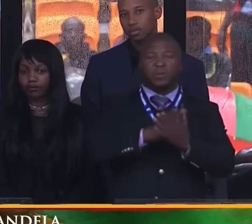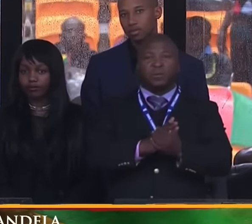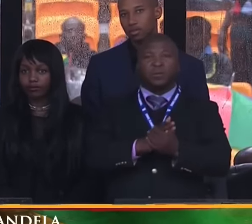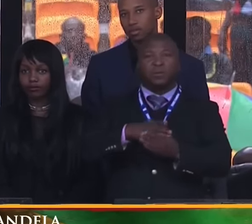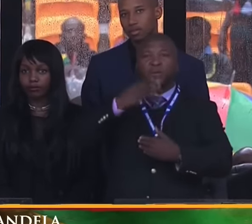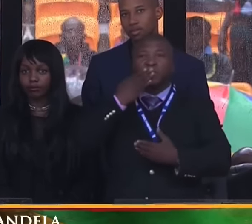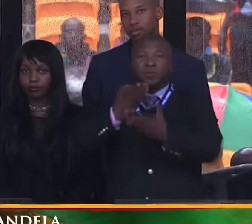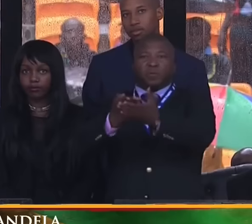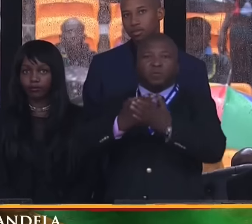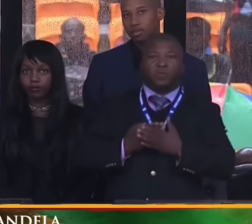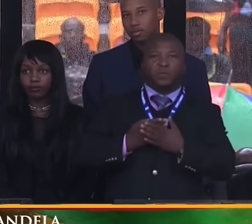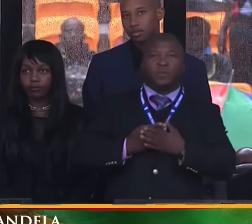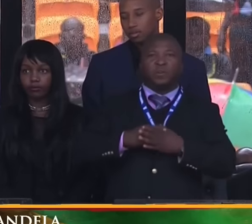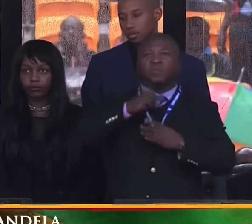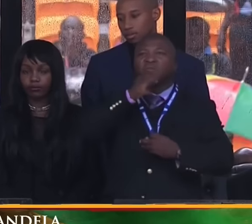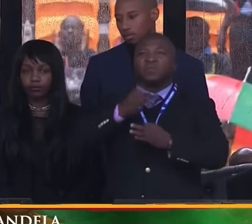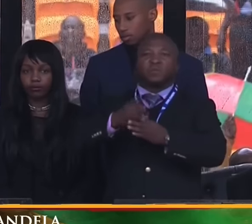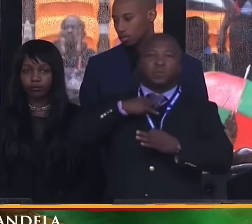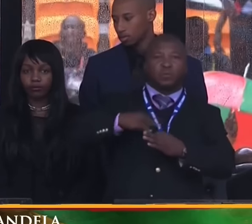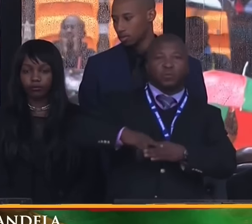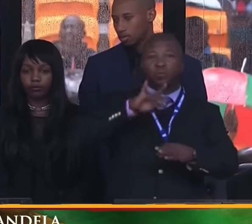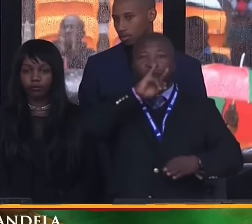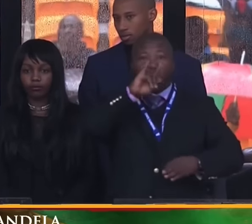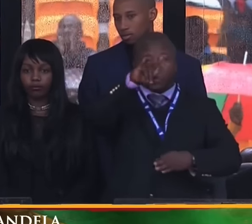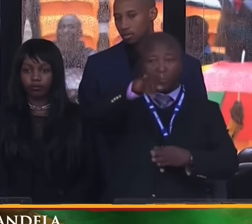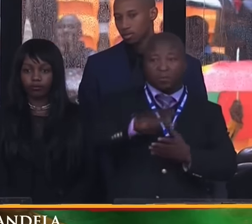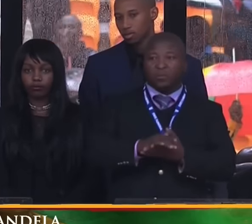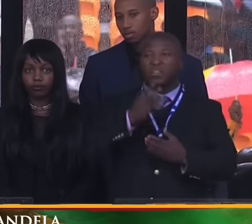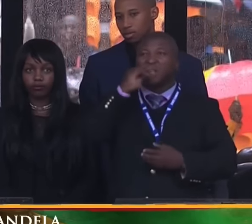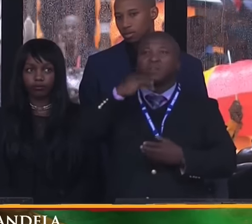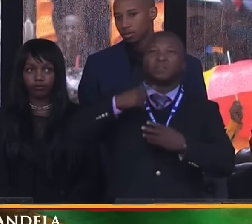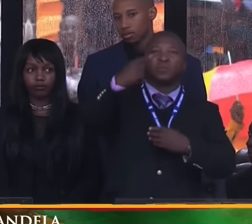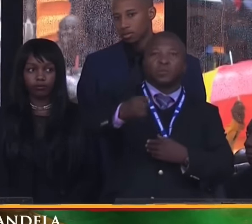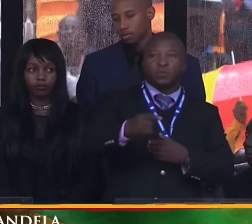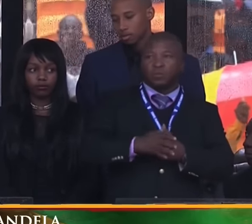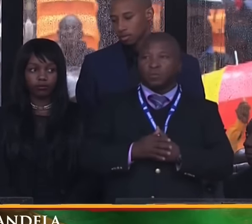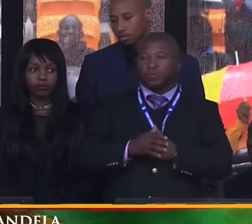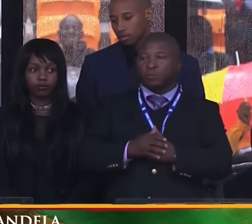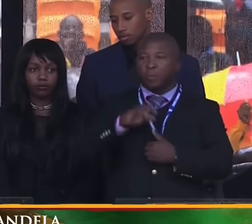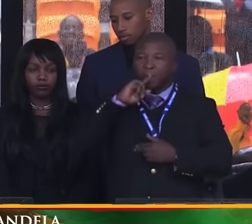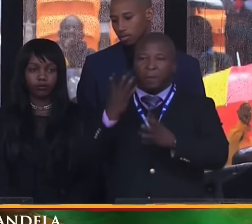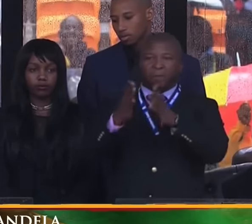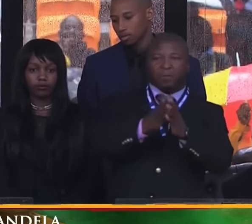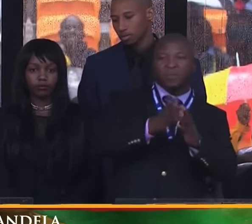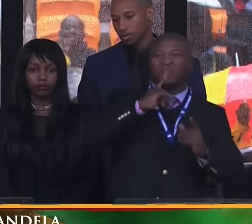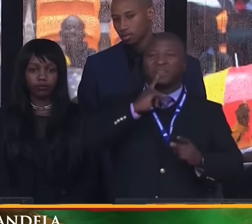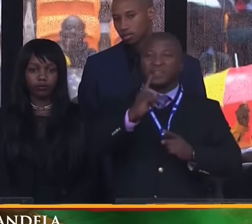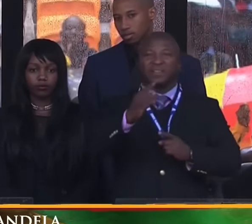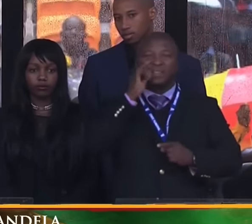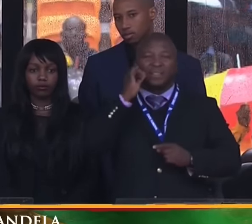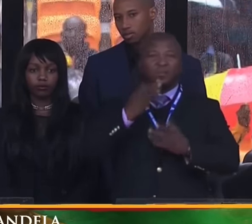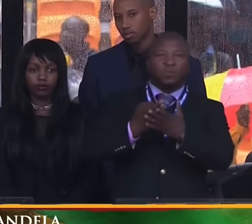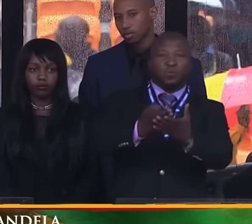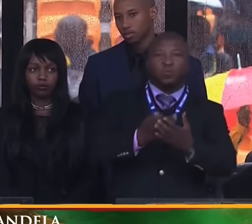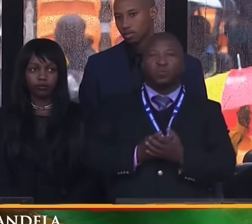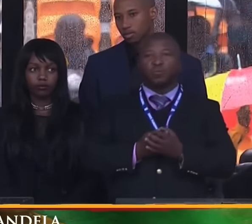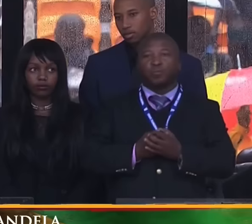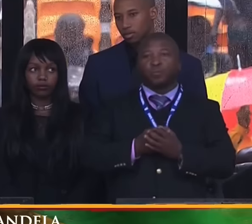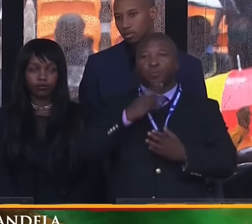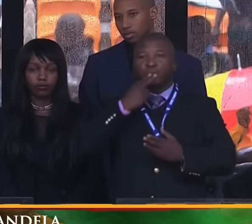And you see, he looks like a backup dancer for a singer we cannot see or hear. Almost immediately,